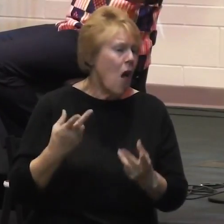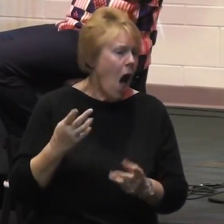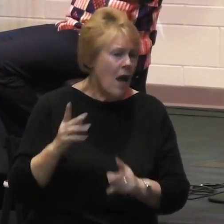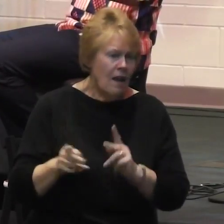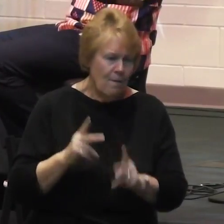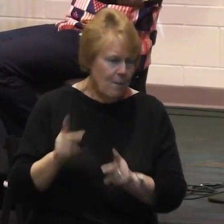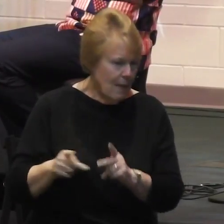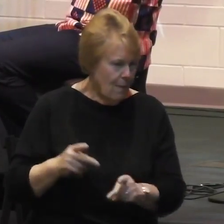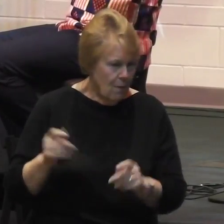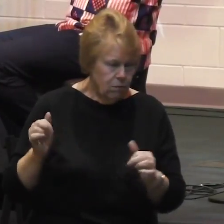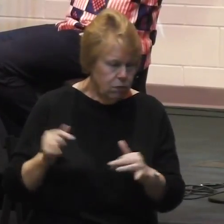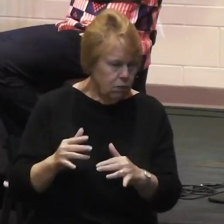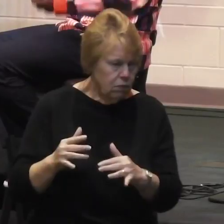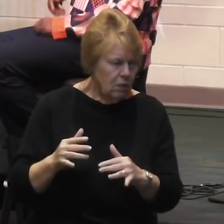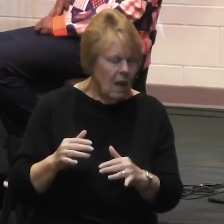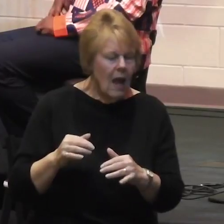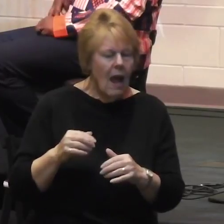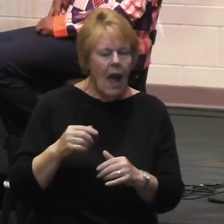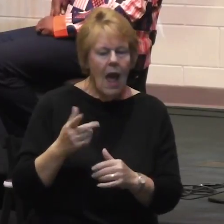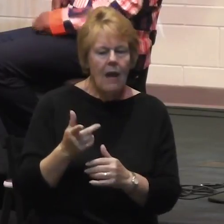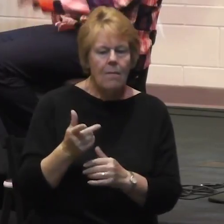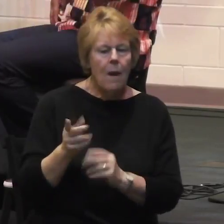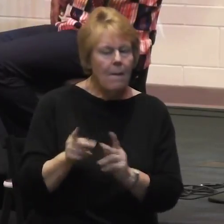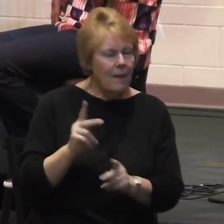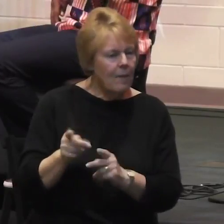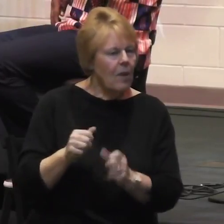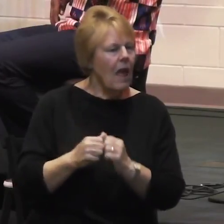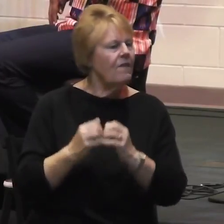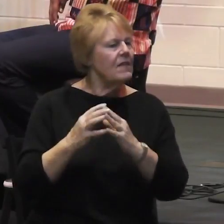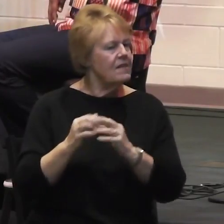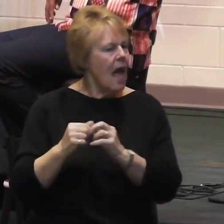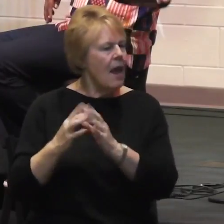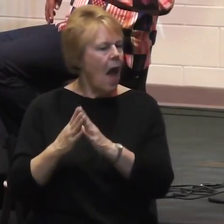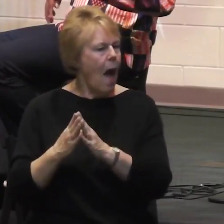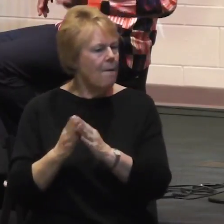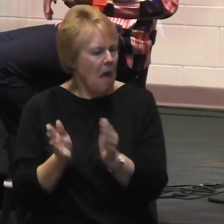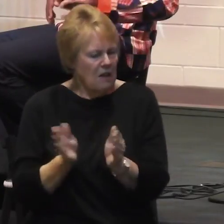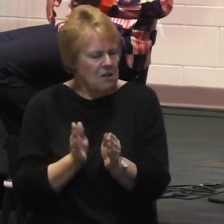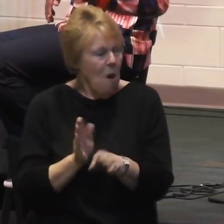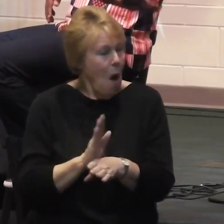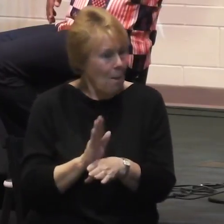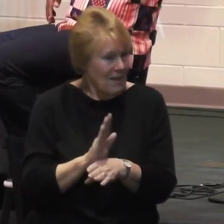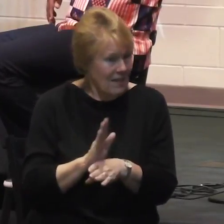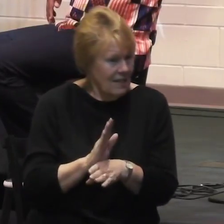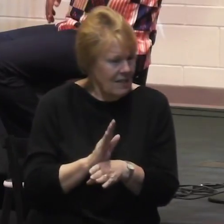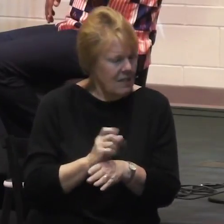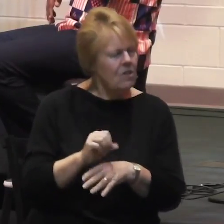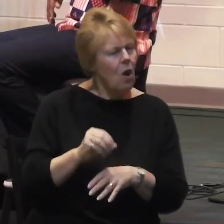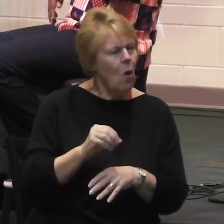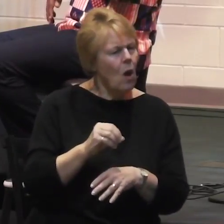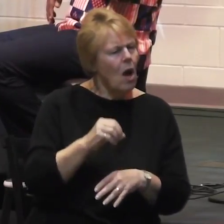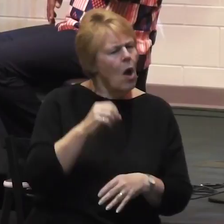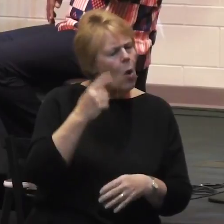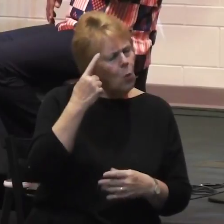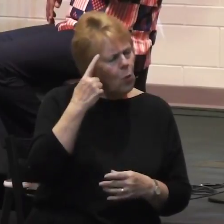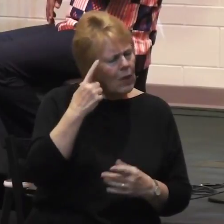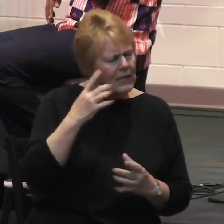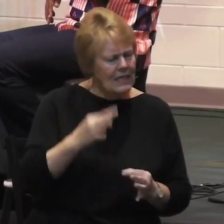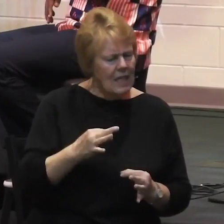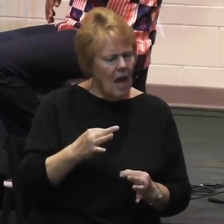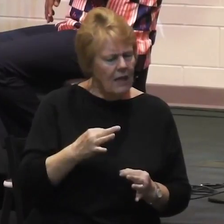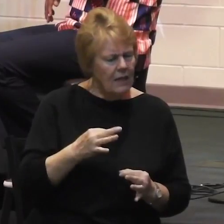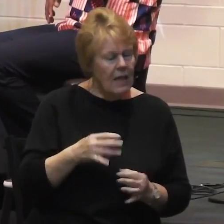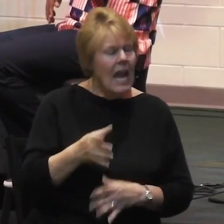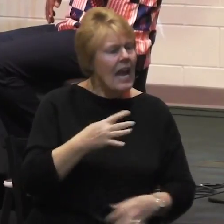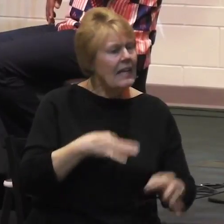to do businesses, small businesses, to earn a living. So we decided, instead of just building a wall around the perimeter,